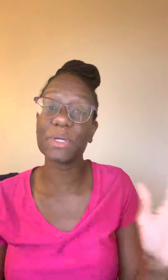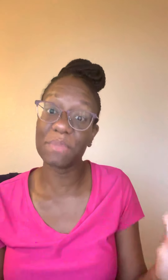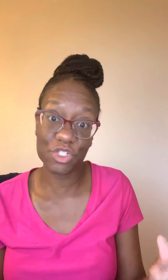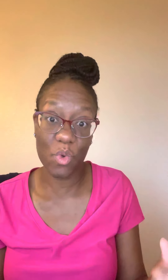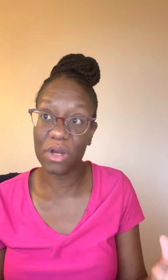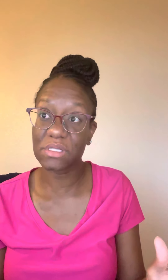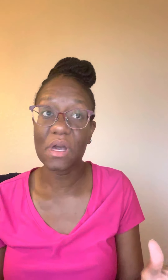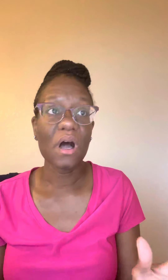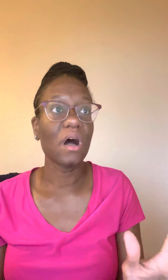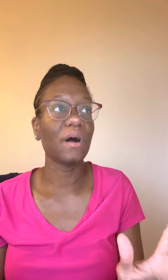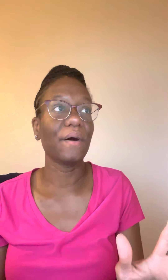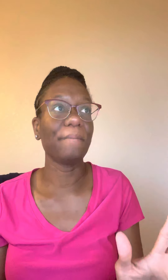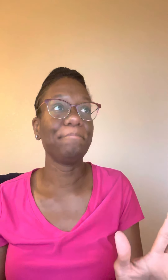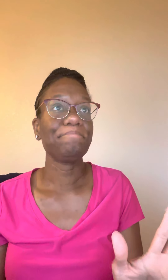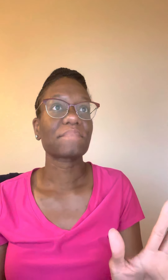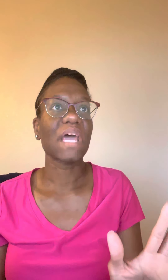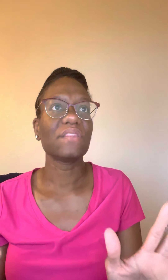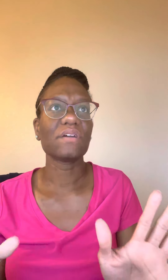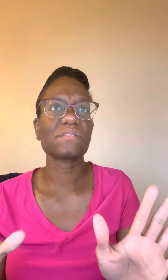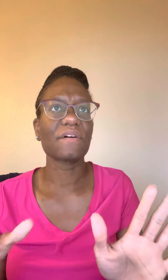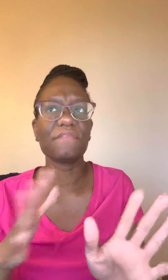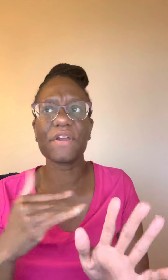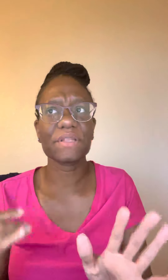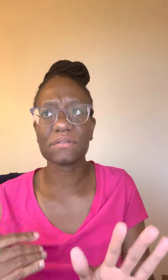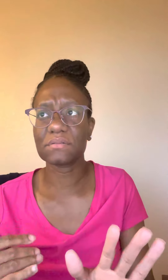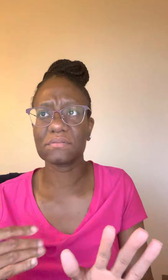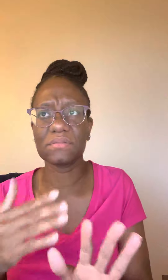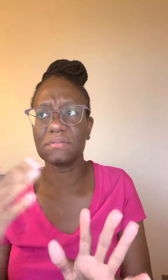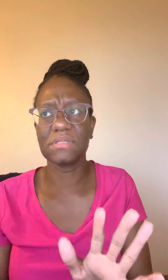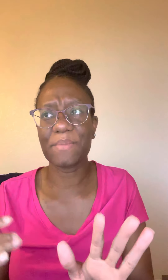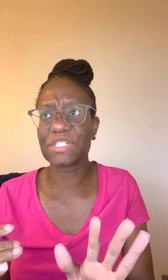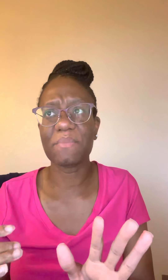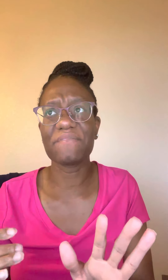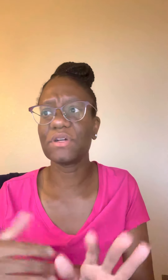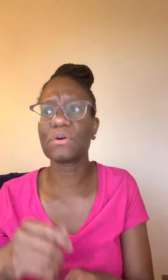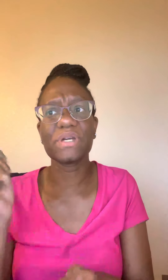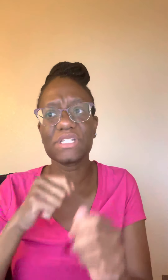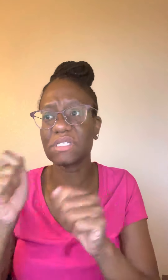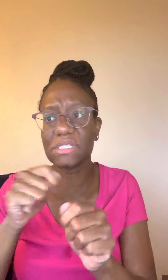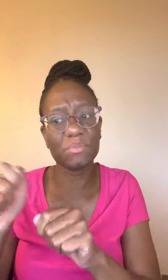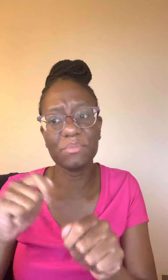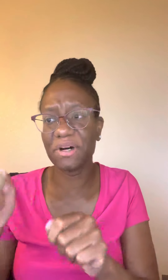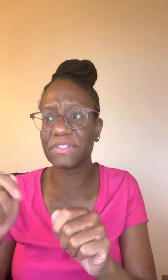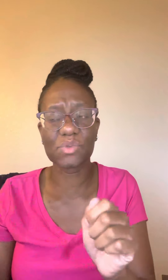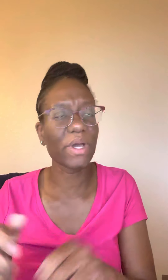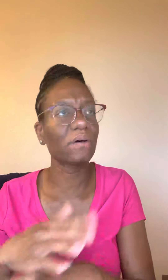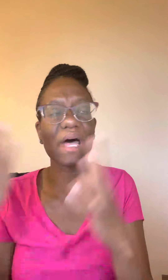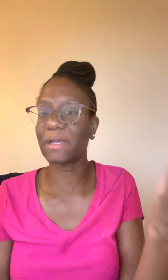been much worse. Um, and there's very little damage to my vehicle. It just needs to be buffed as well. Like